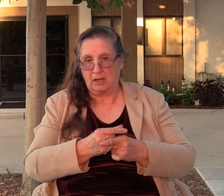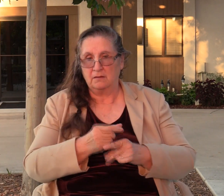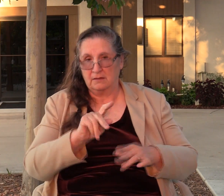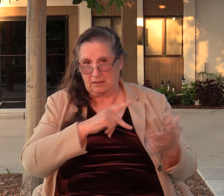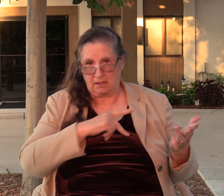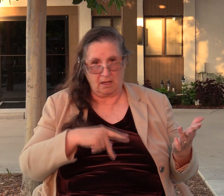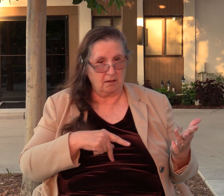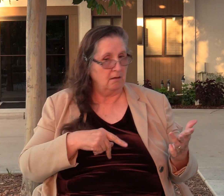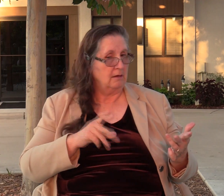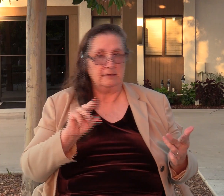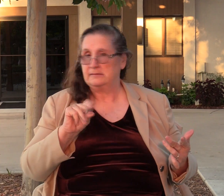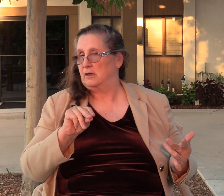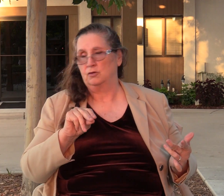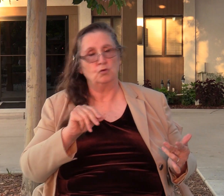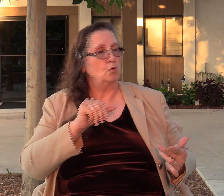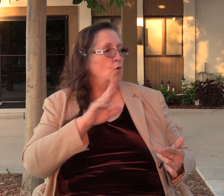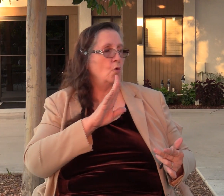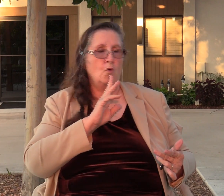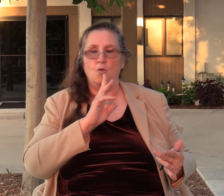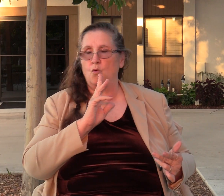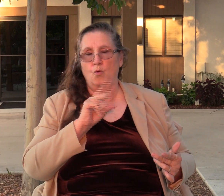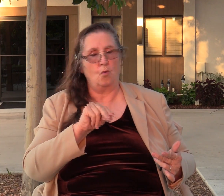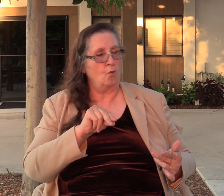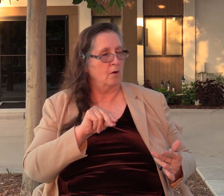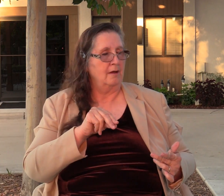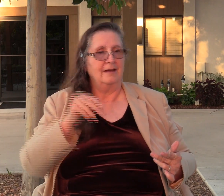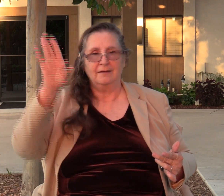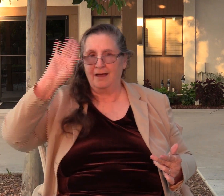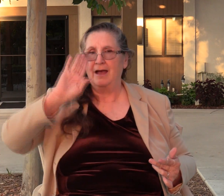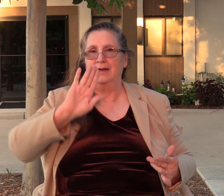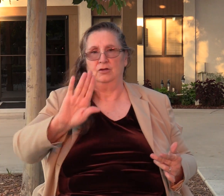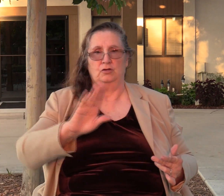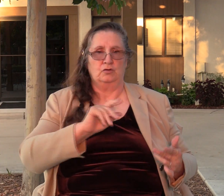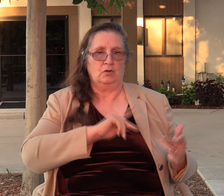No, I won't do it. Why? Because God is your king. I'm not your king. God's your king.